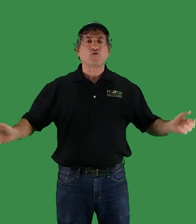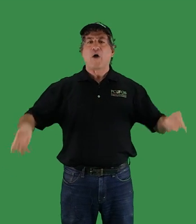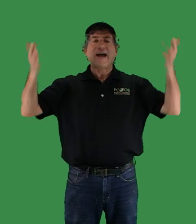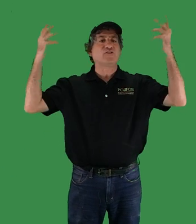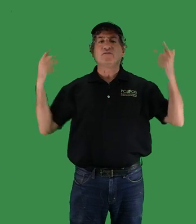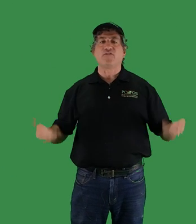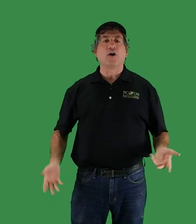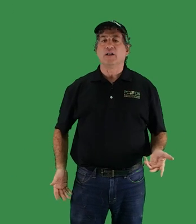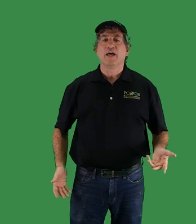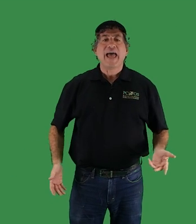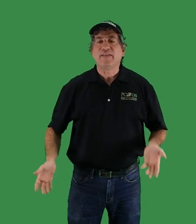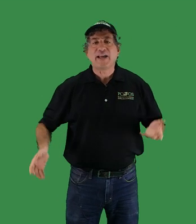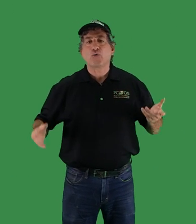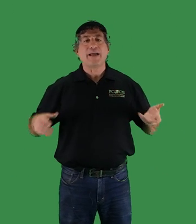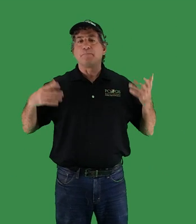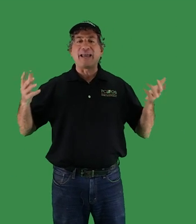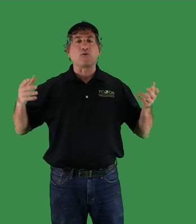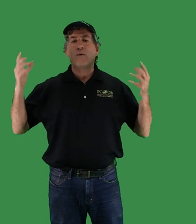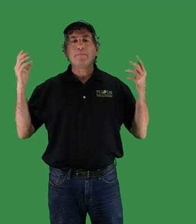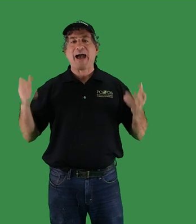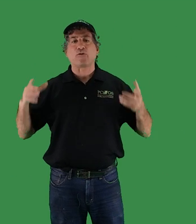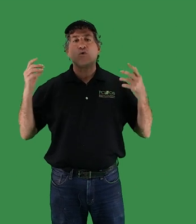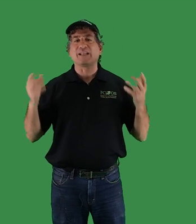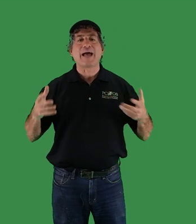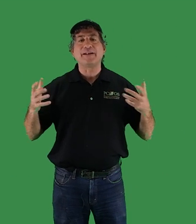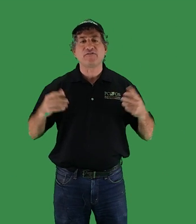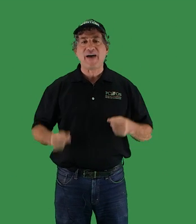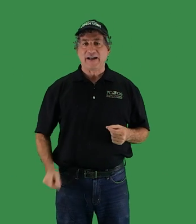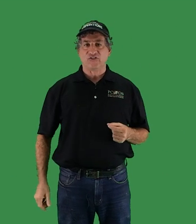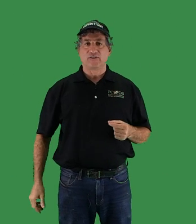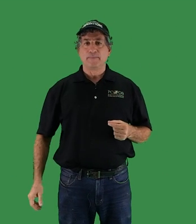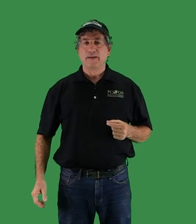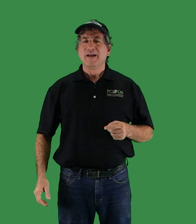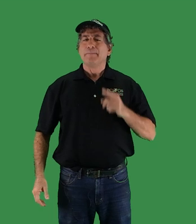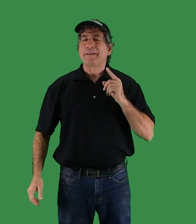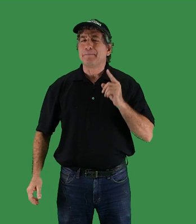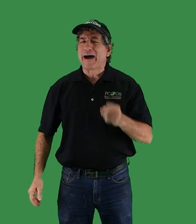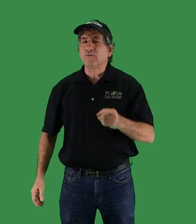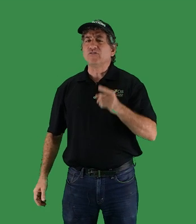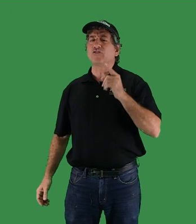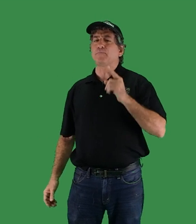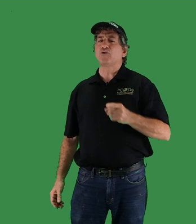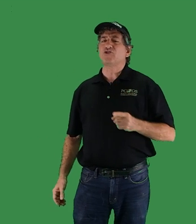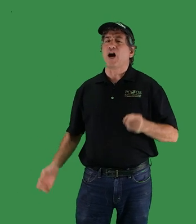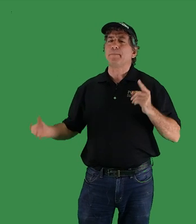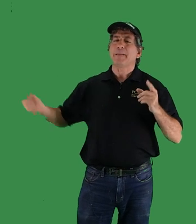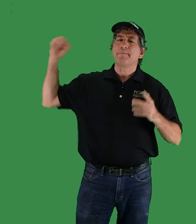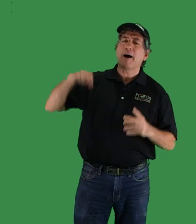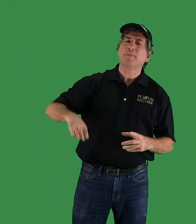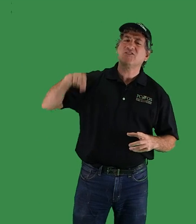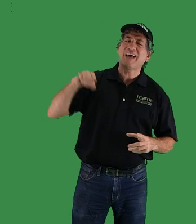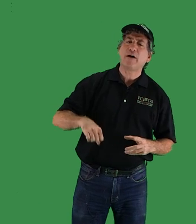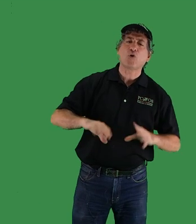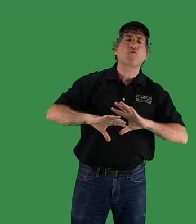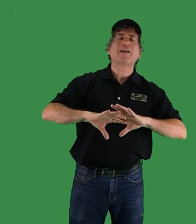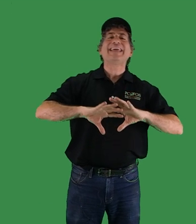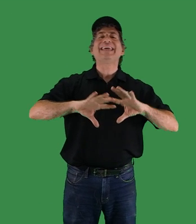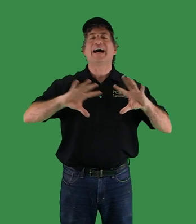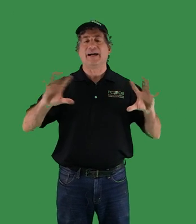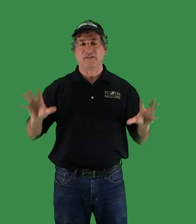rise and fall, and they create micro and macro climate effects. But mountains are pushed up and pummeled down over eons,